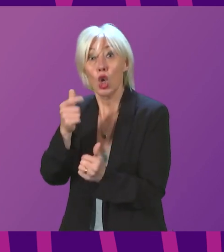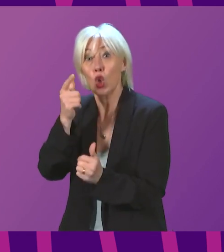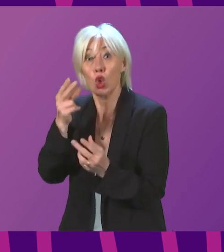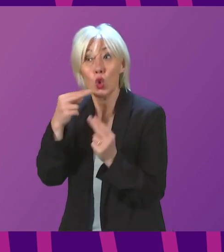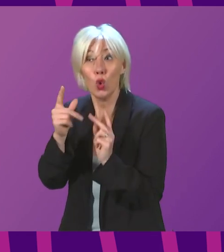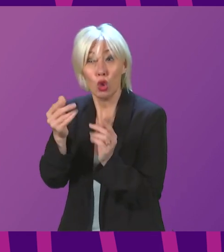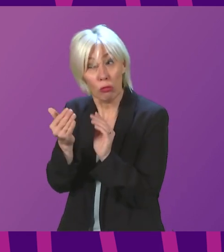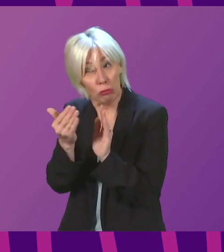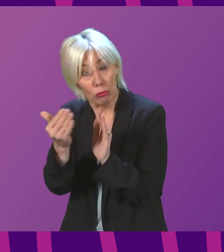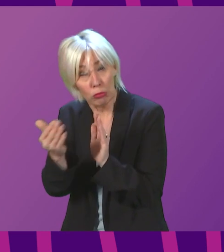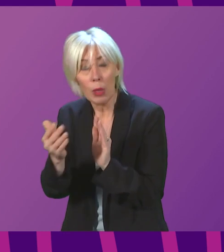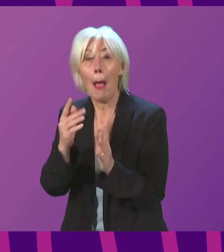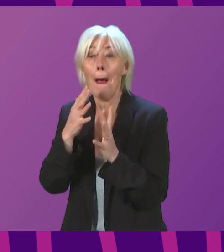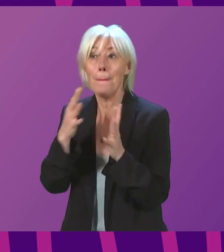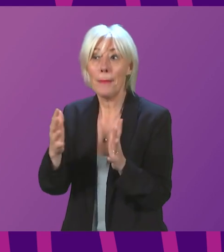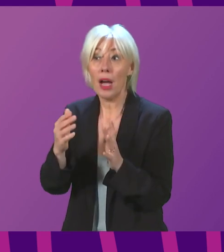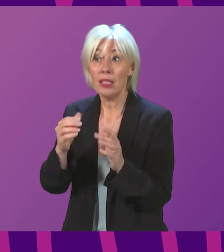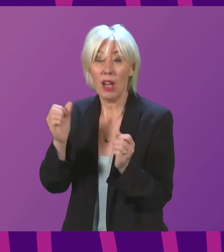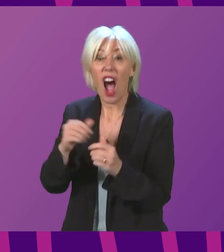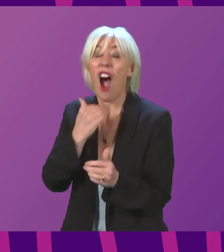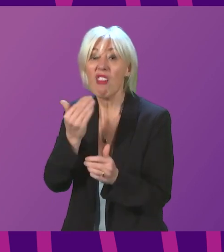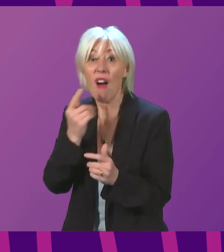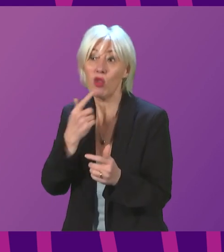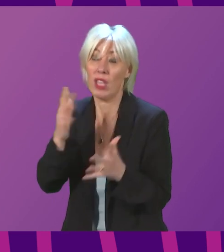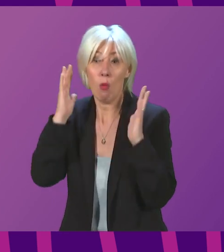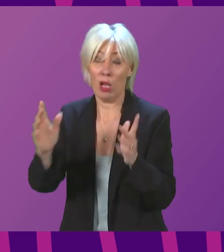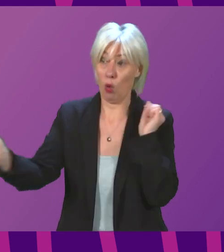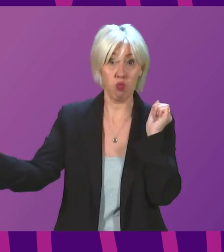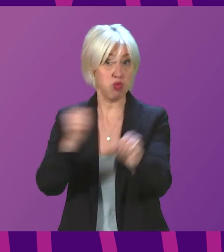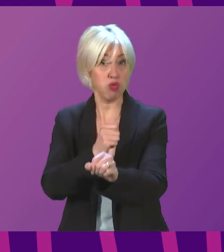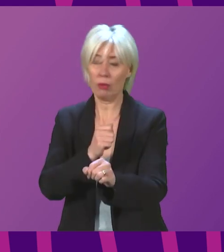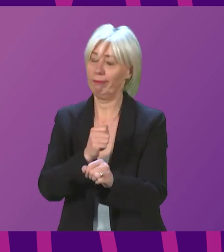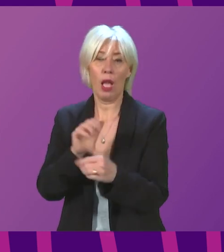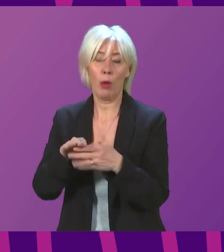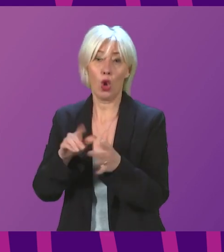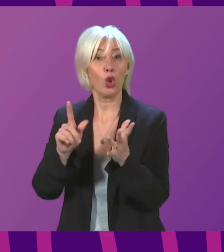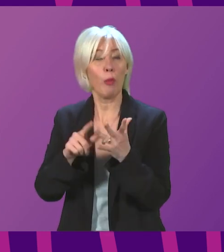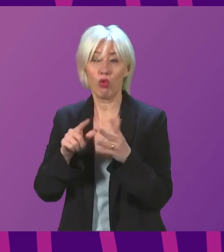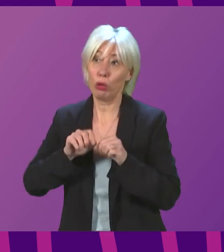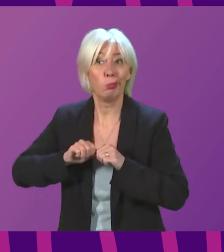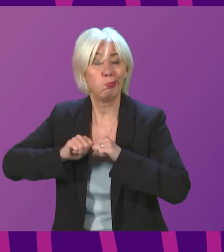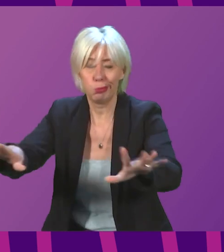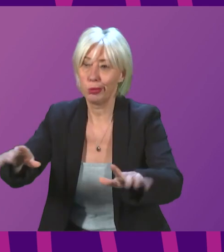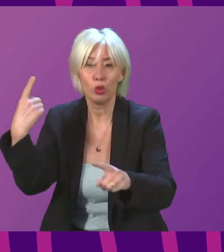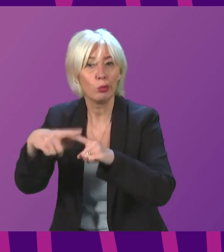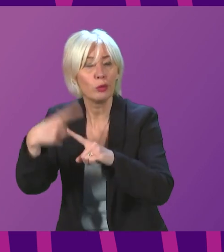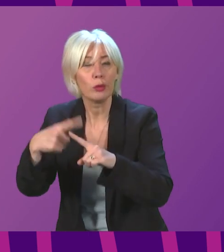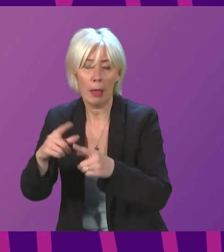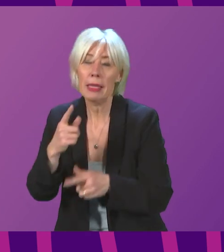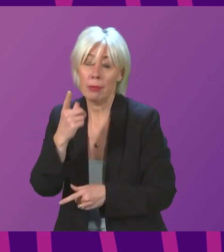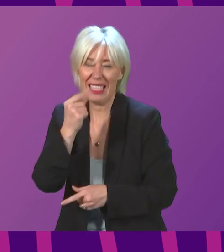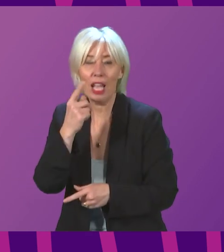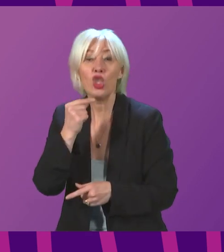but not sufficient to dramatically change the modelling and the speed that Omicron is spreading. It means that there's the potential of still getting